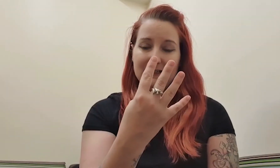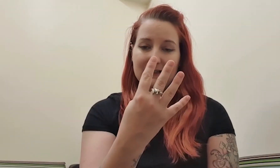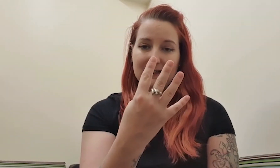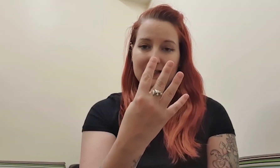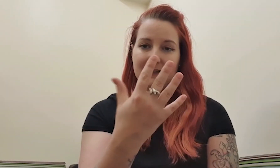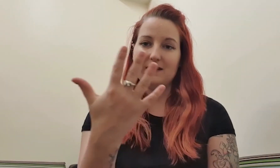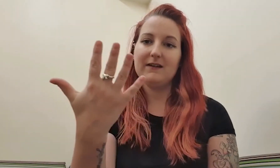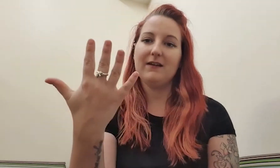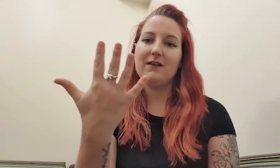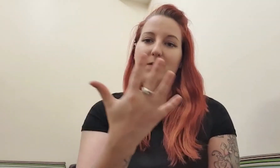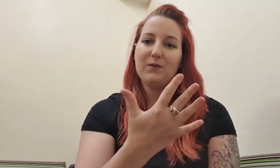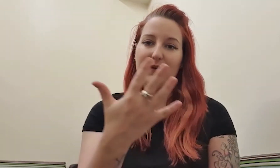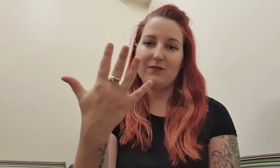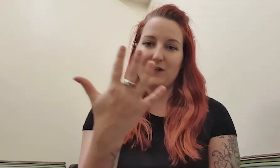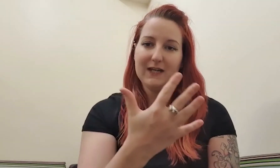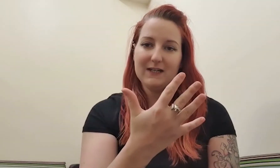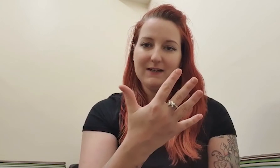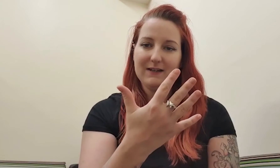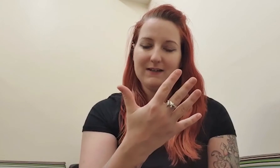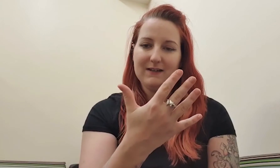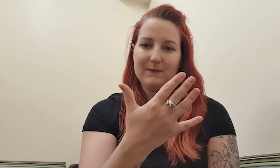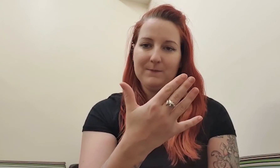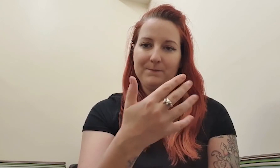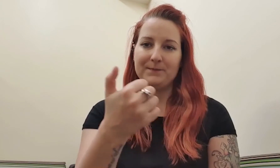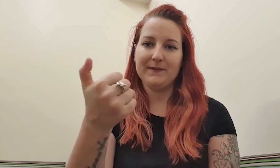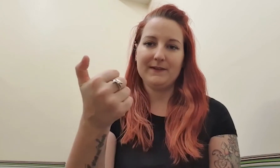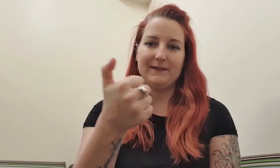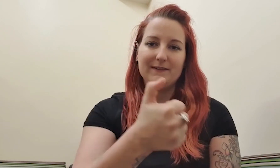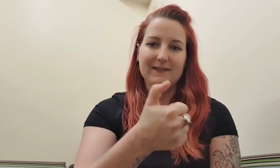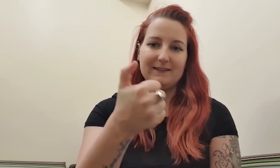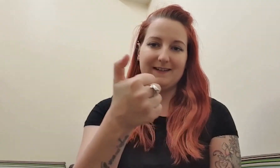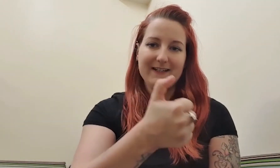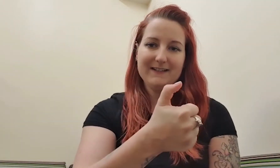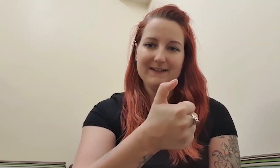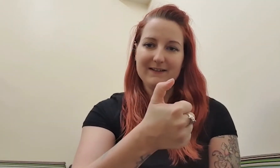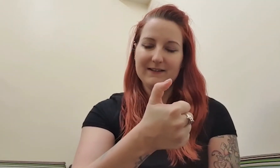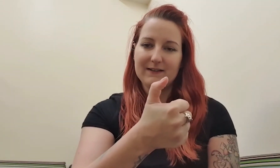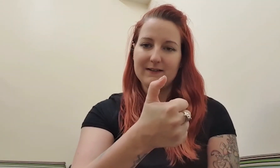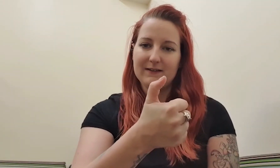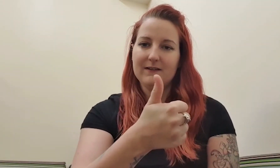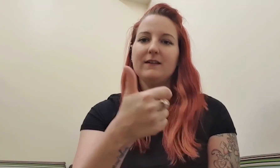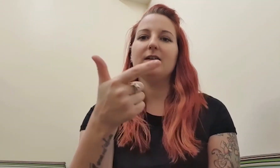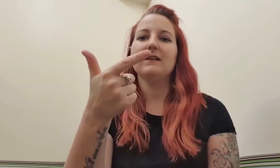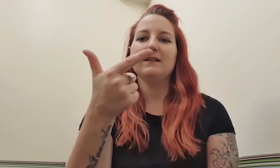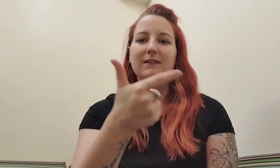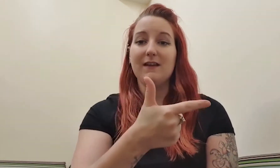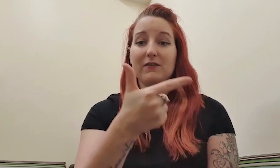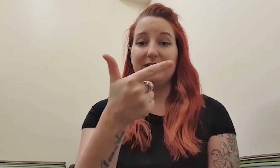15, 16, 17,